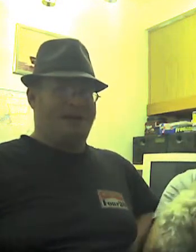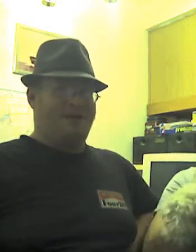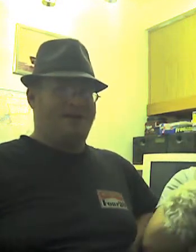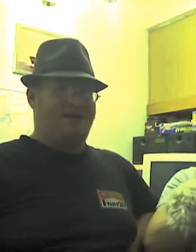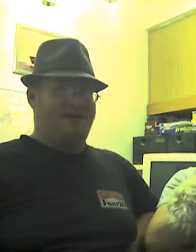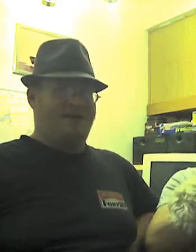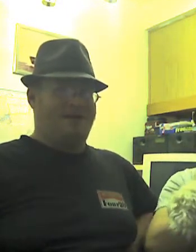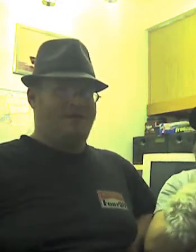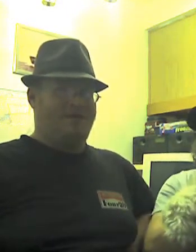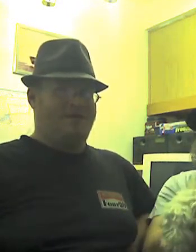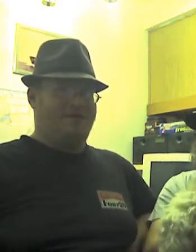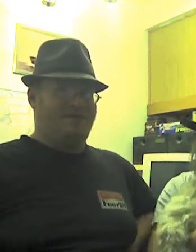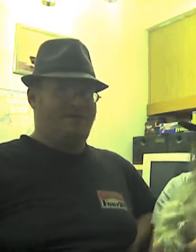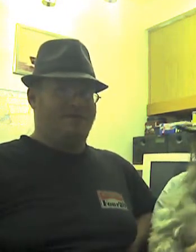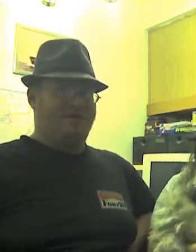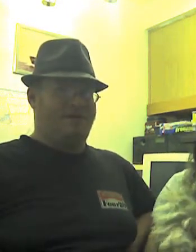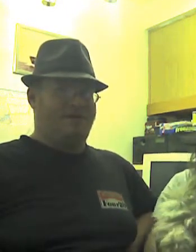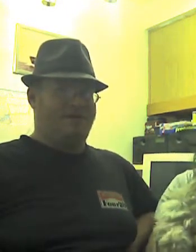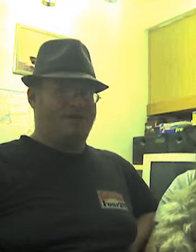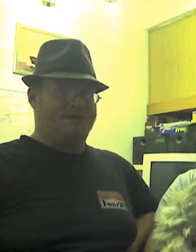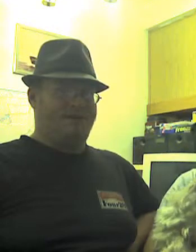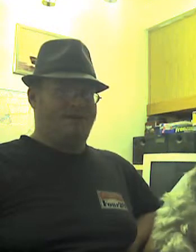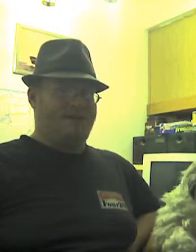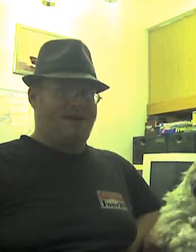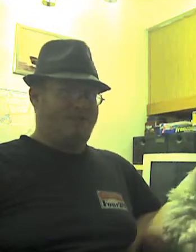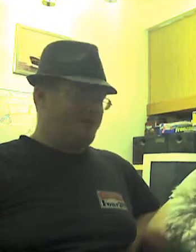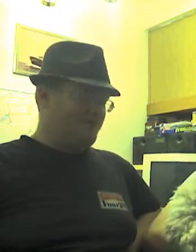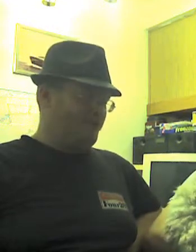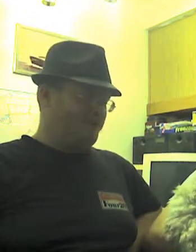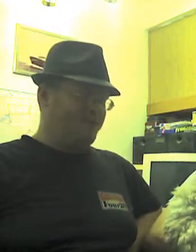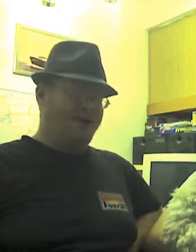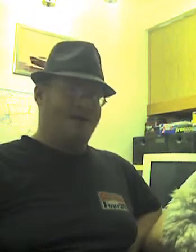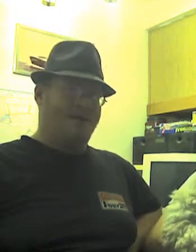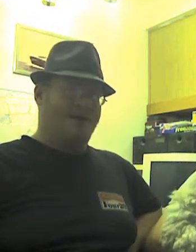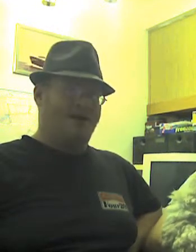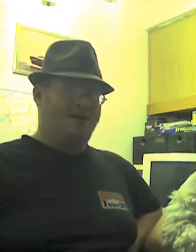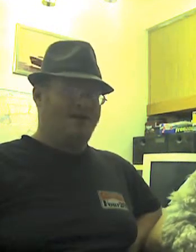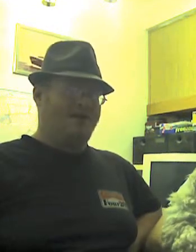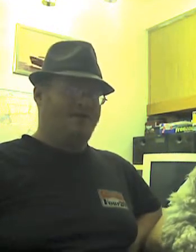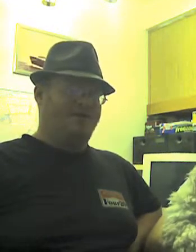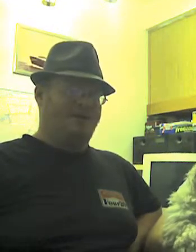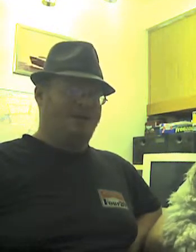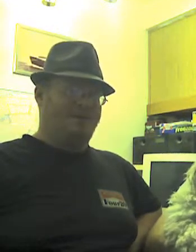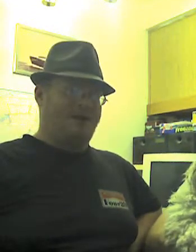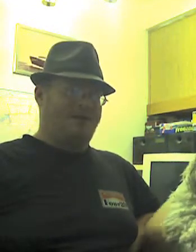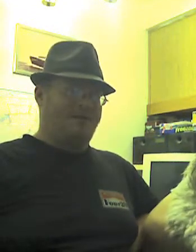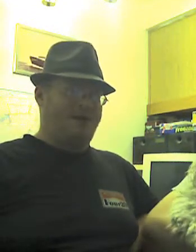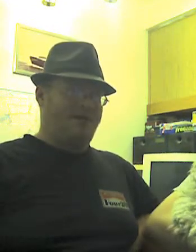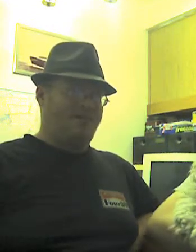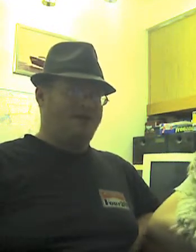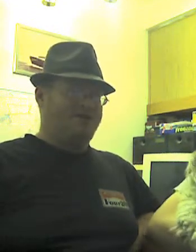that. It was, we were talking originally about maybe February, but looks like it might end up being March.